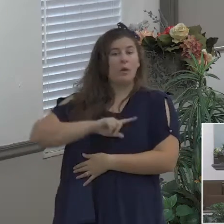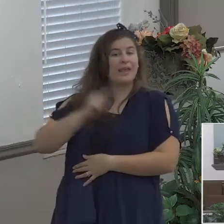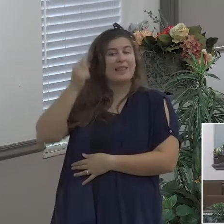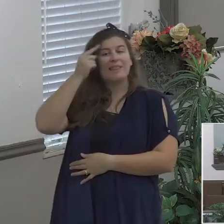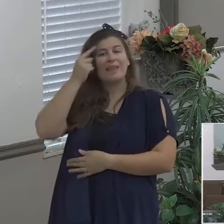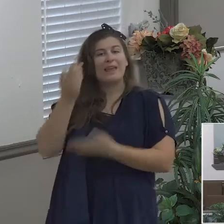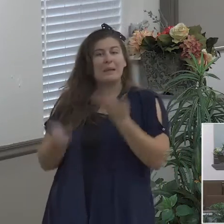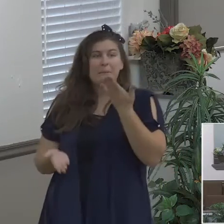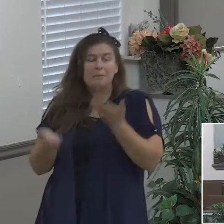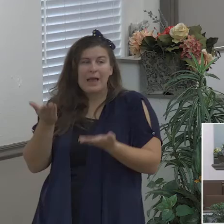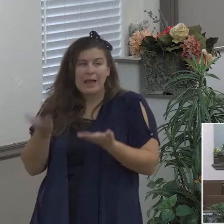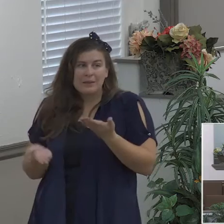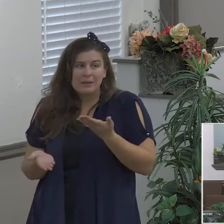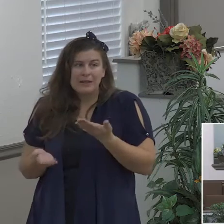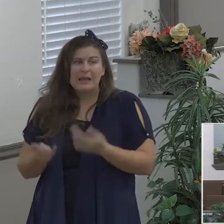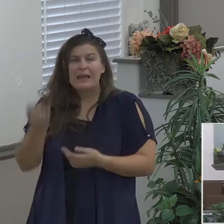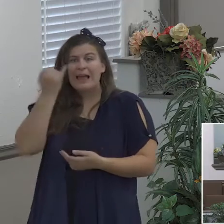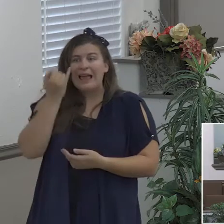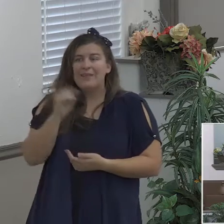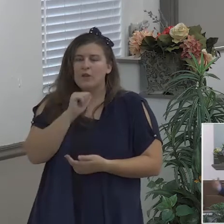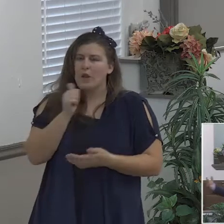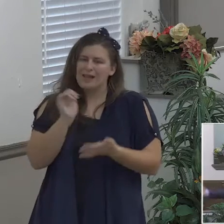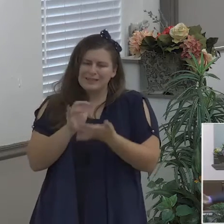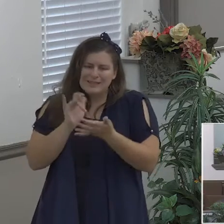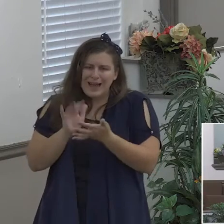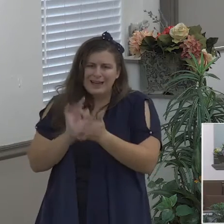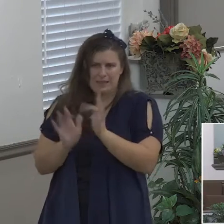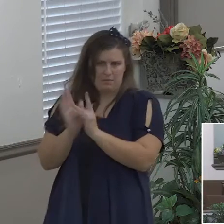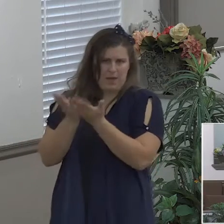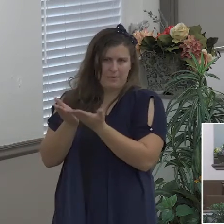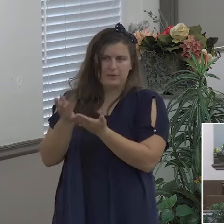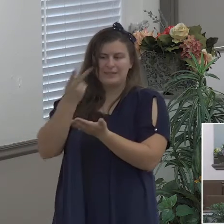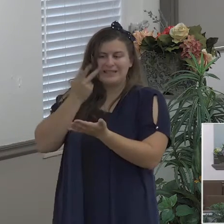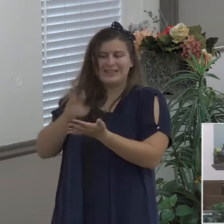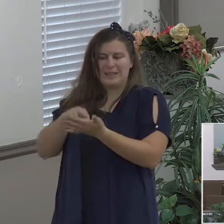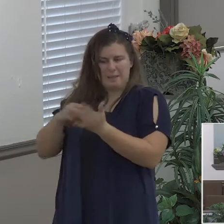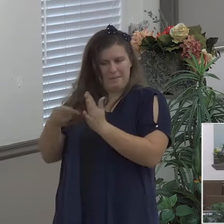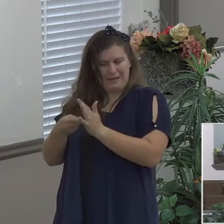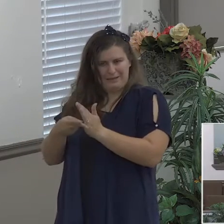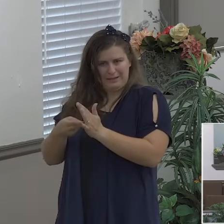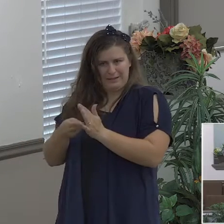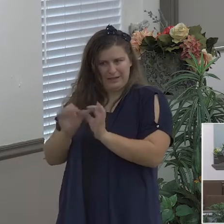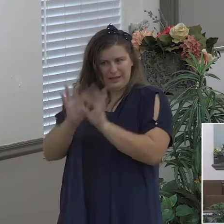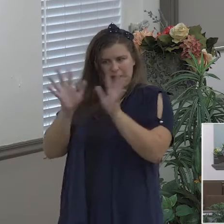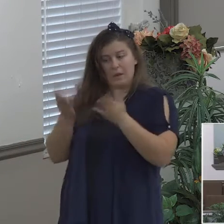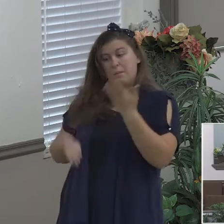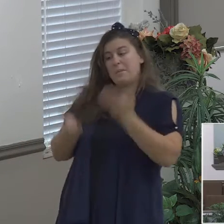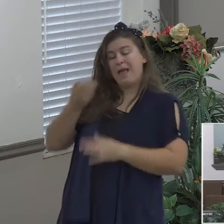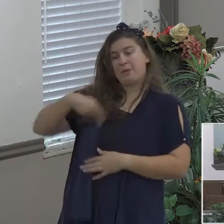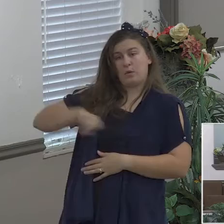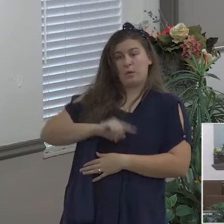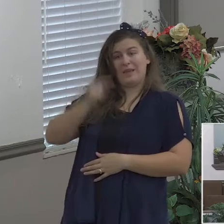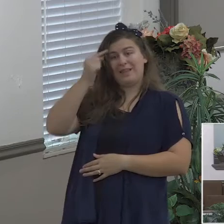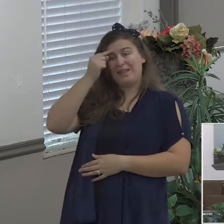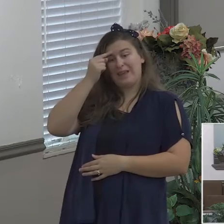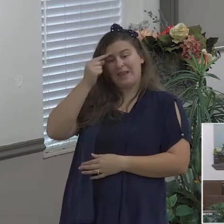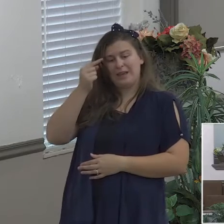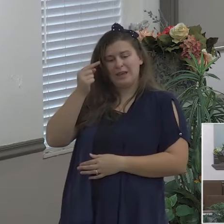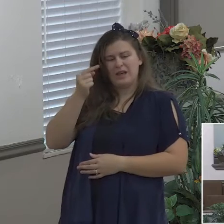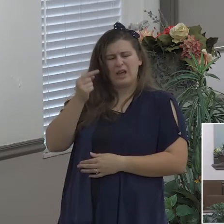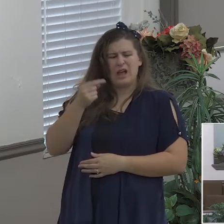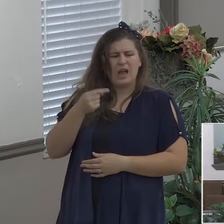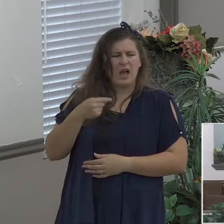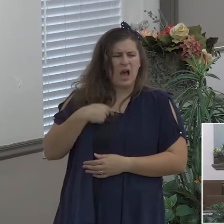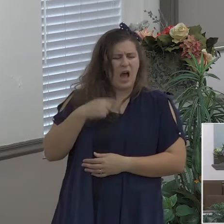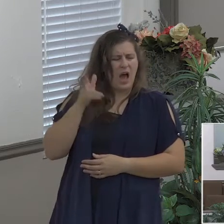we would think well man I'm hearing of wars and rumors of wars and I'm hearing about all this